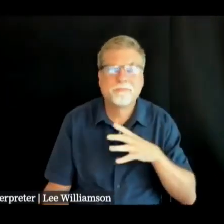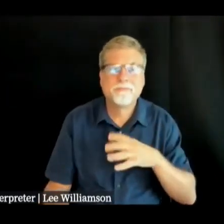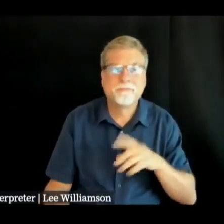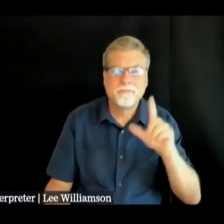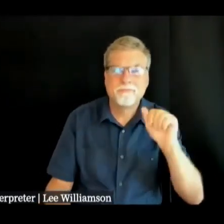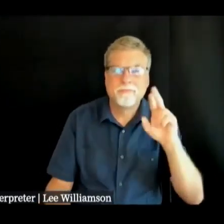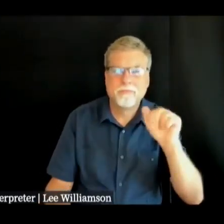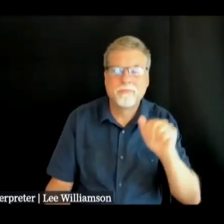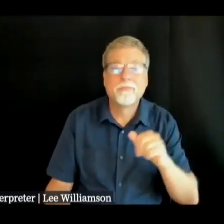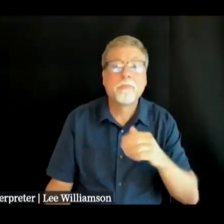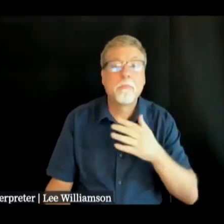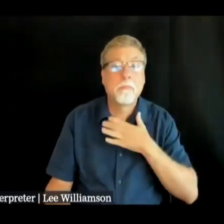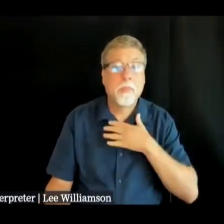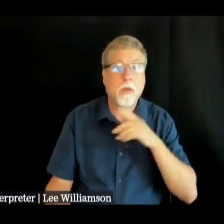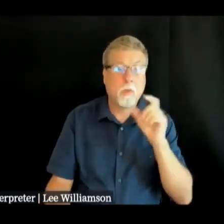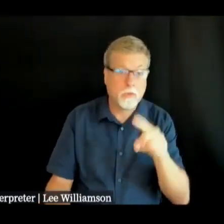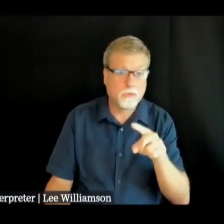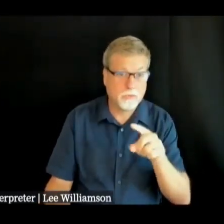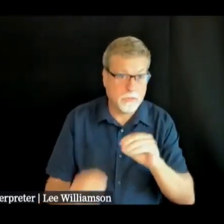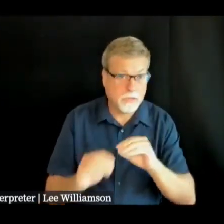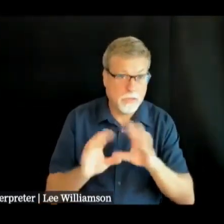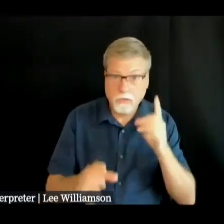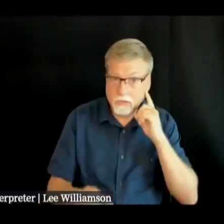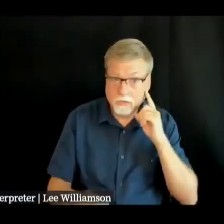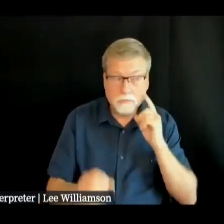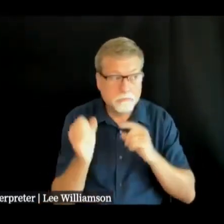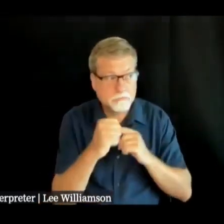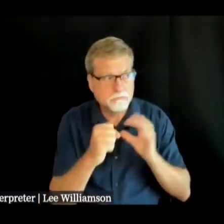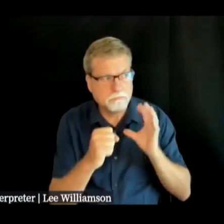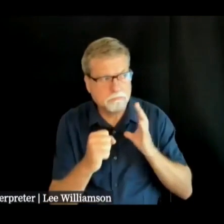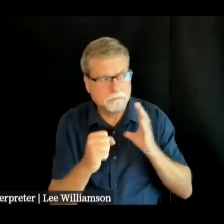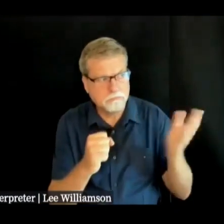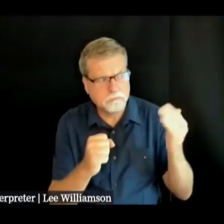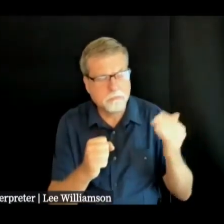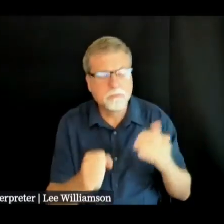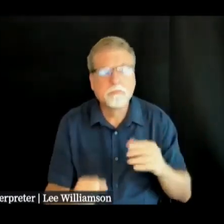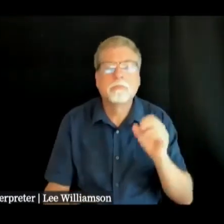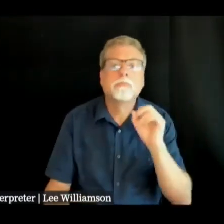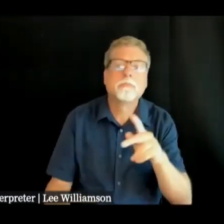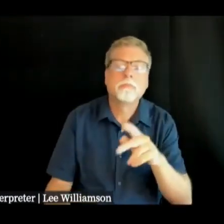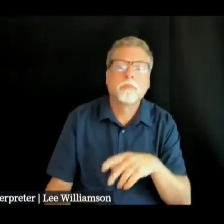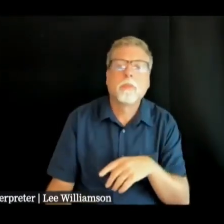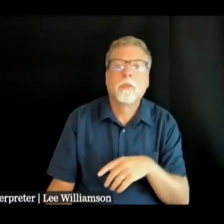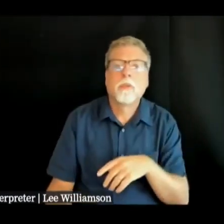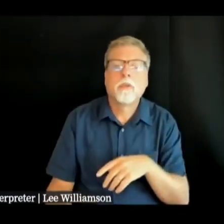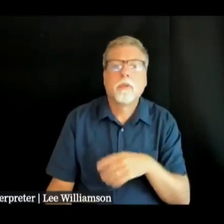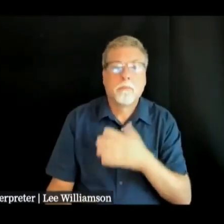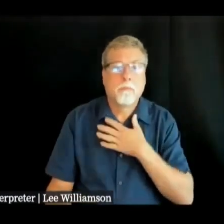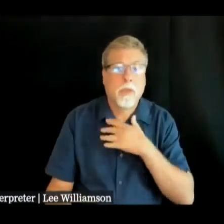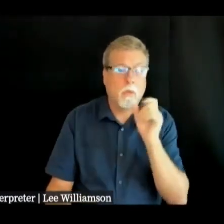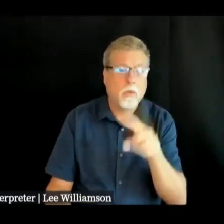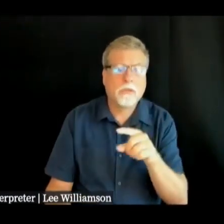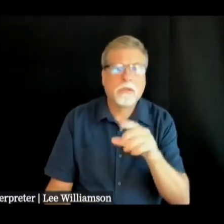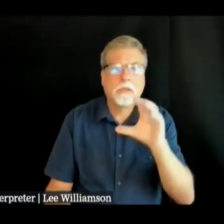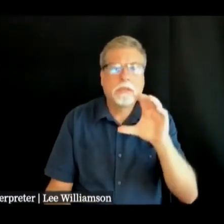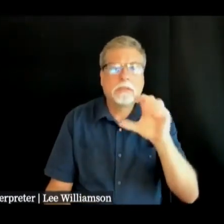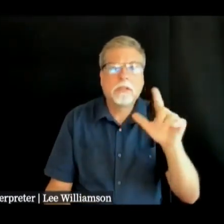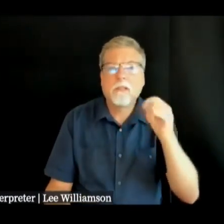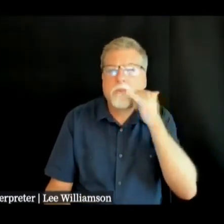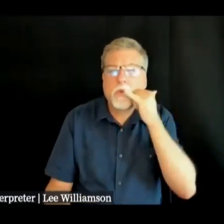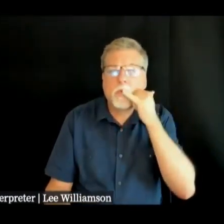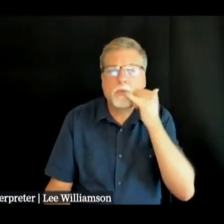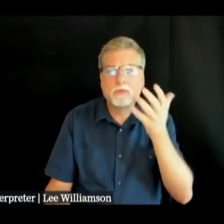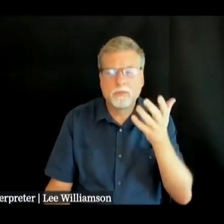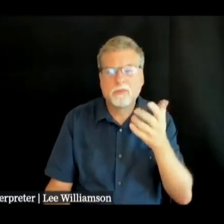my questions can you hear me we can great it's about um cell service we talked yesterday